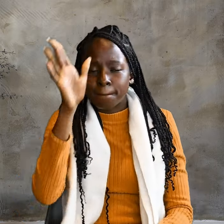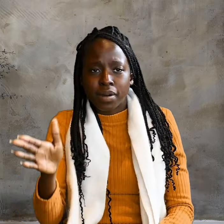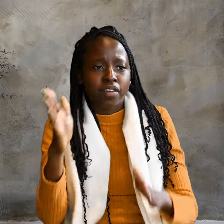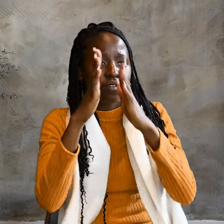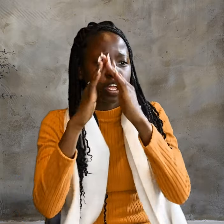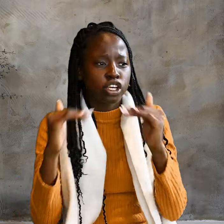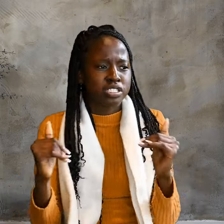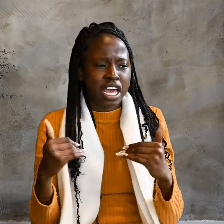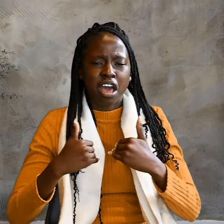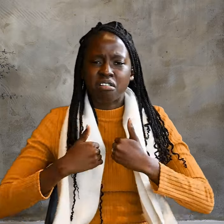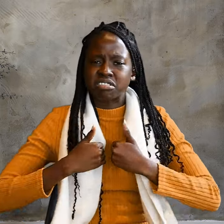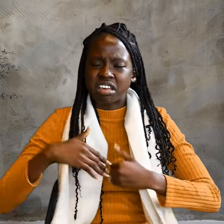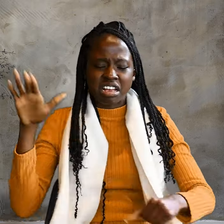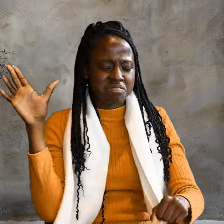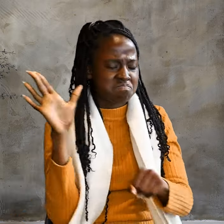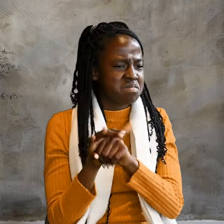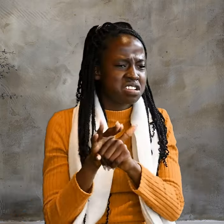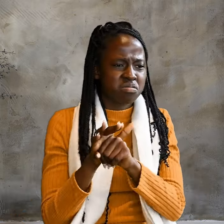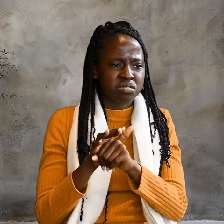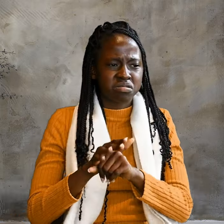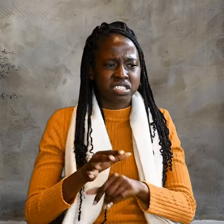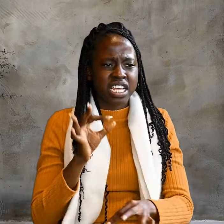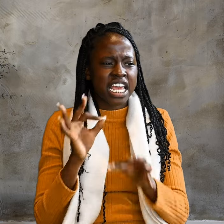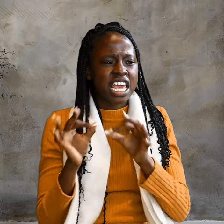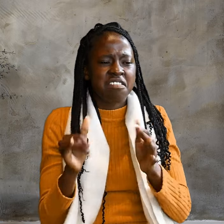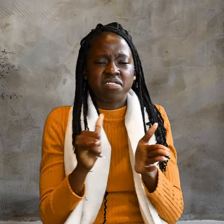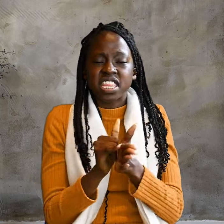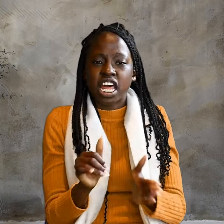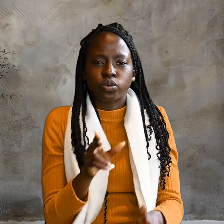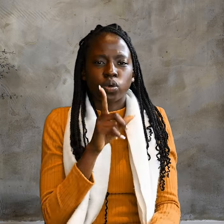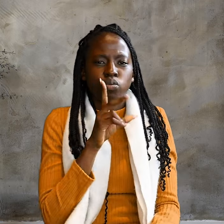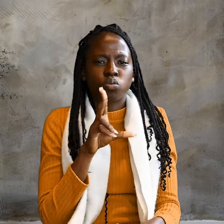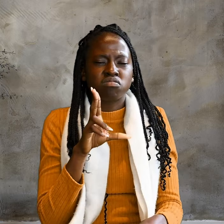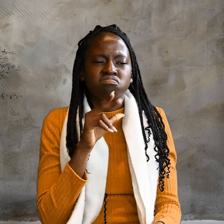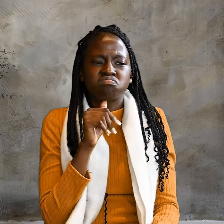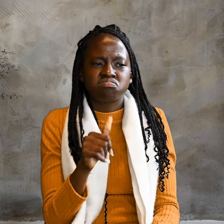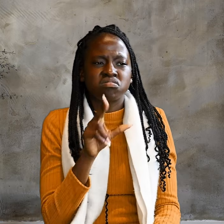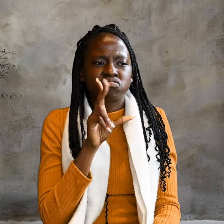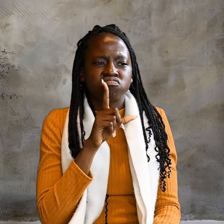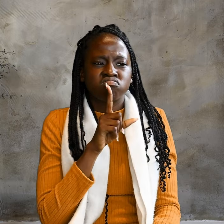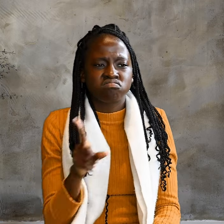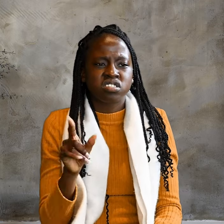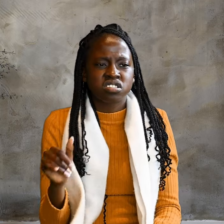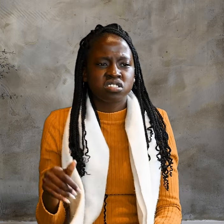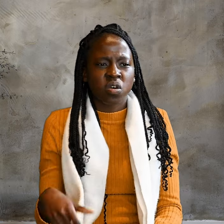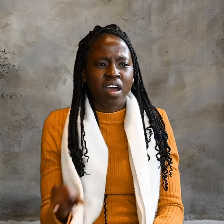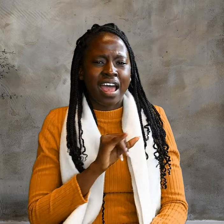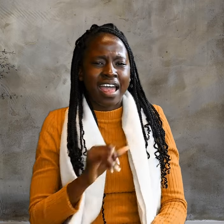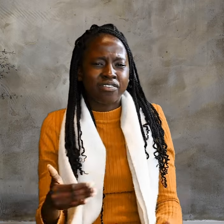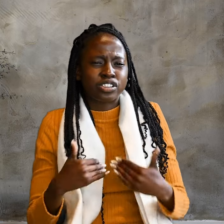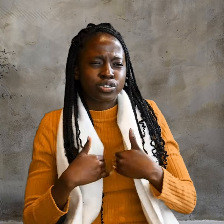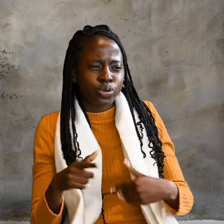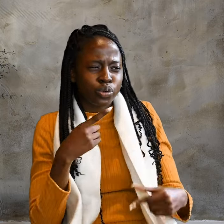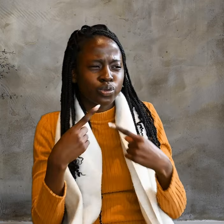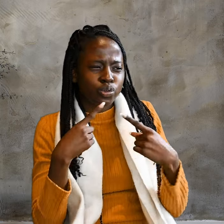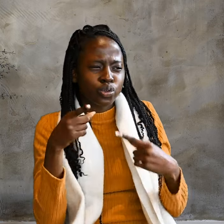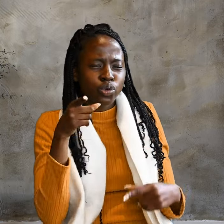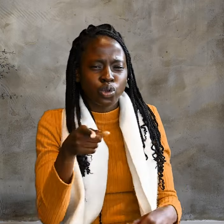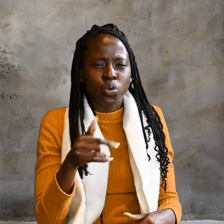My Father's house has many rooms. If that were not so, would I have told you that I am going